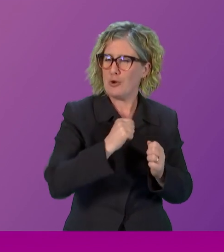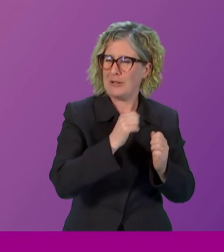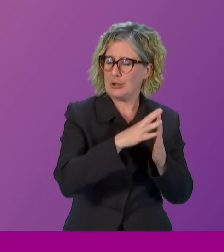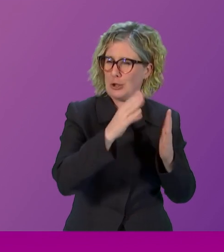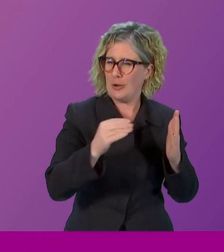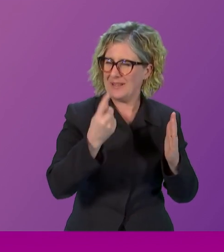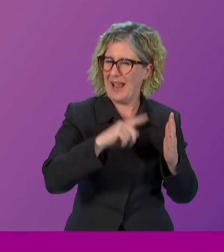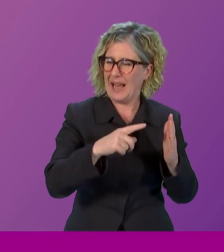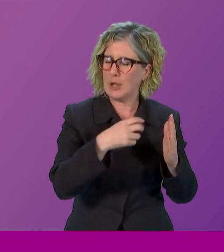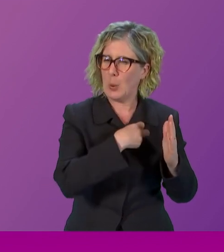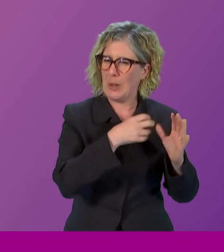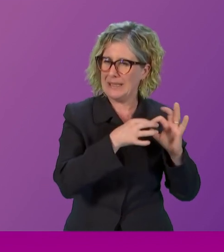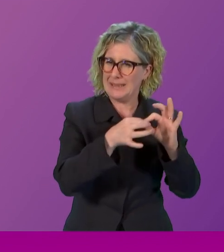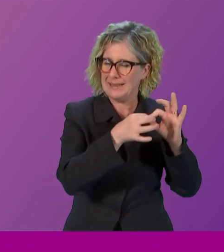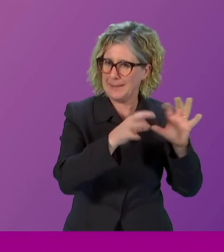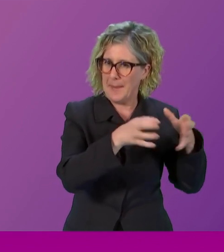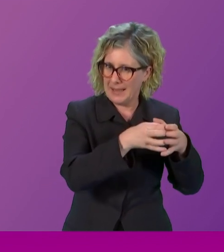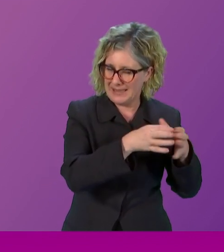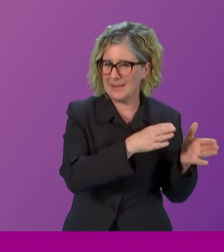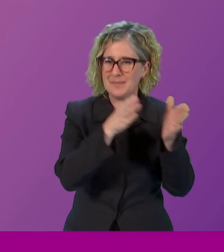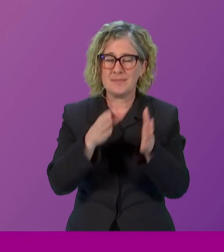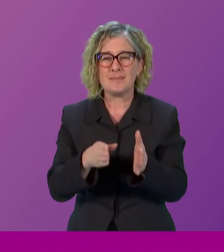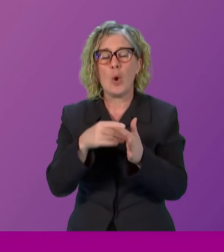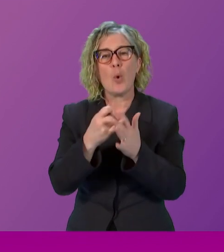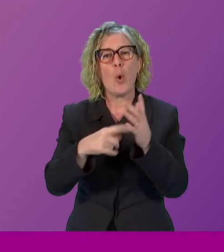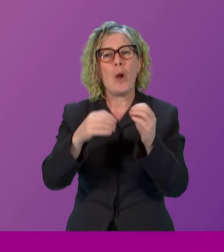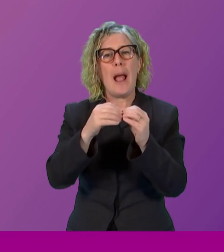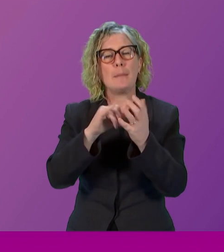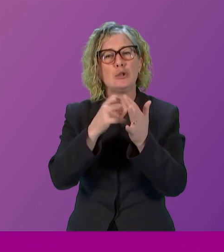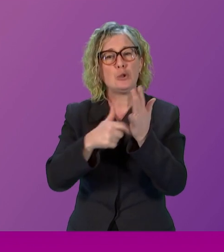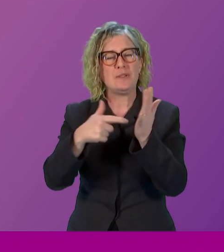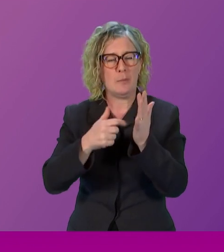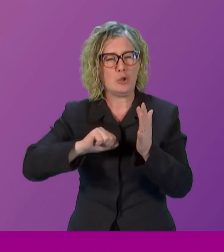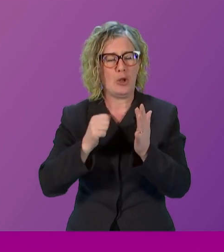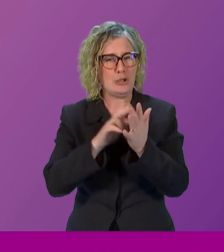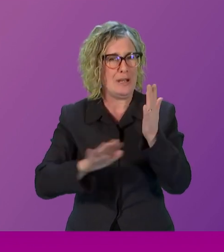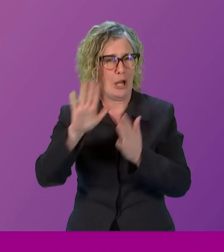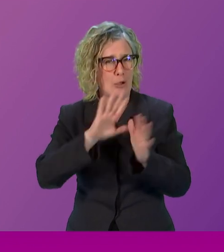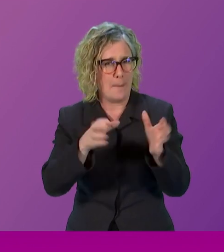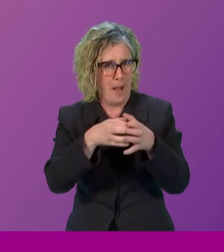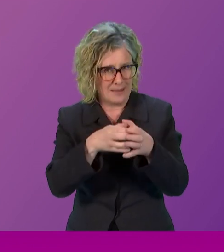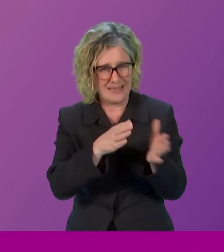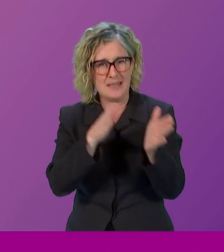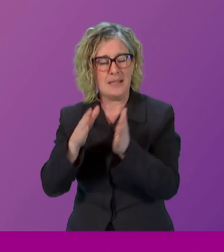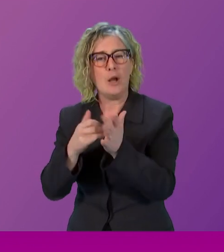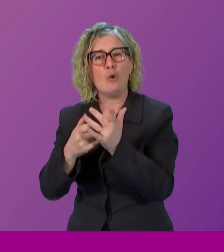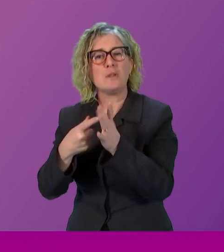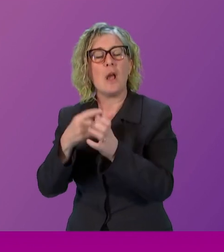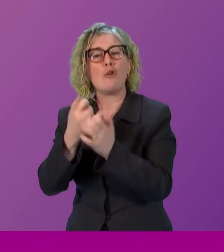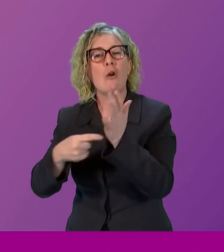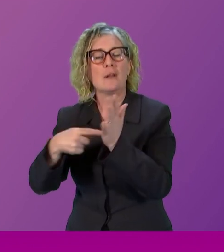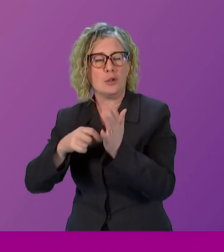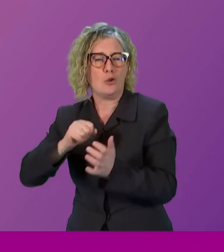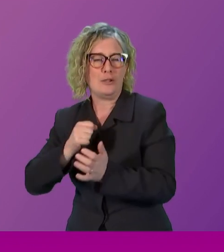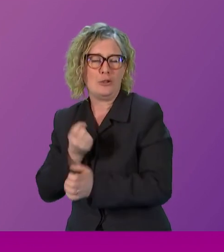Unionist Party, CoCab Stewart, MSP from the Scottish National Party, Rosa Grant, MSP from the Scottish Labour